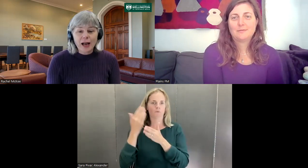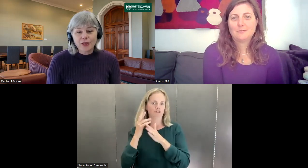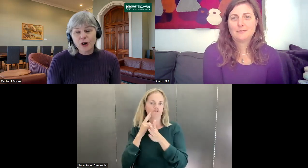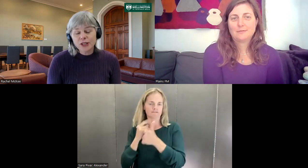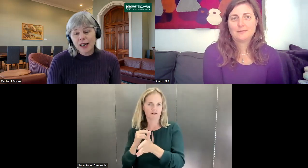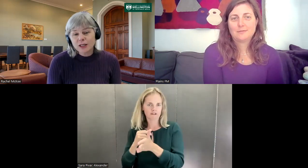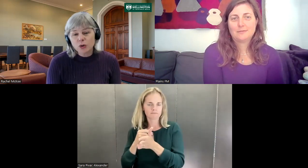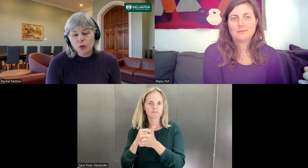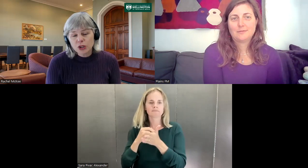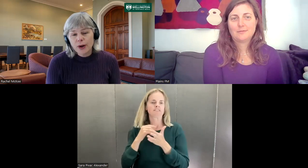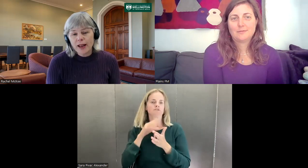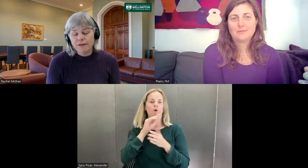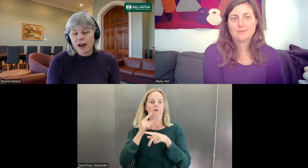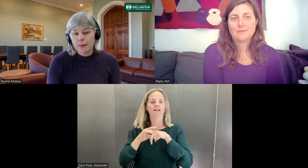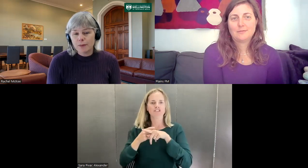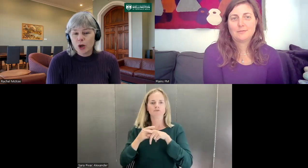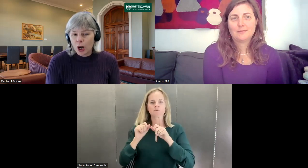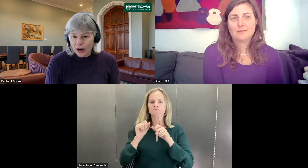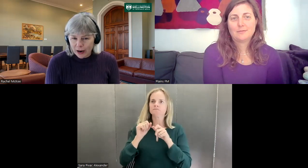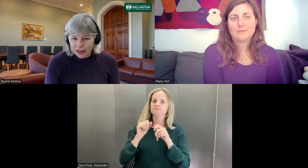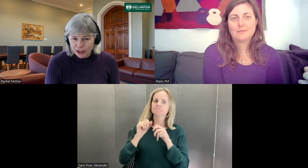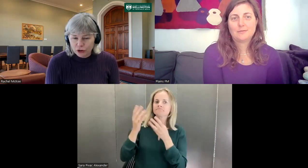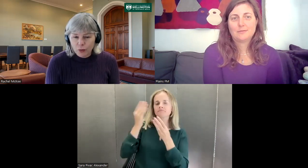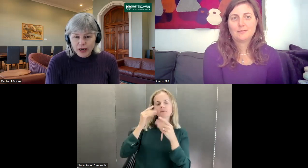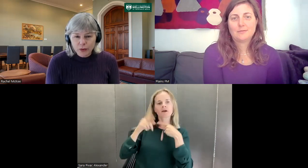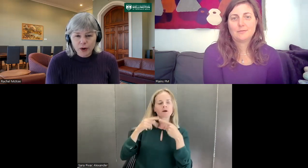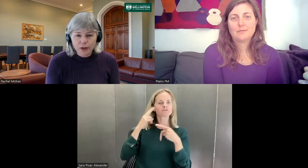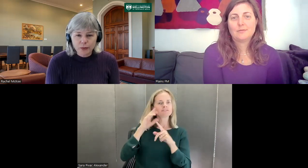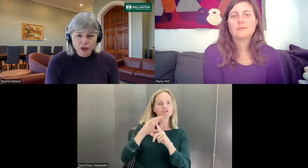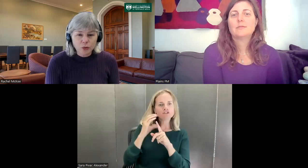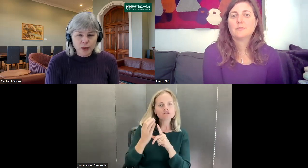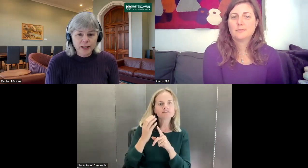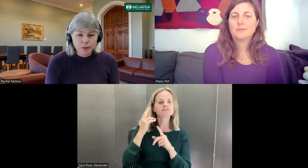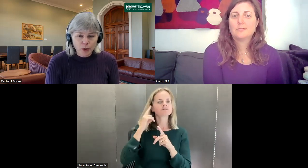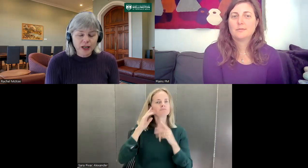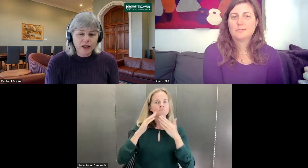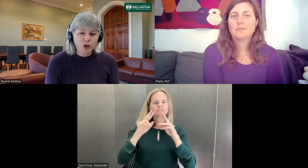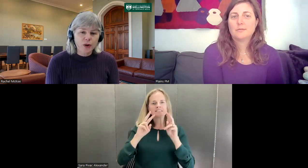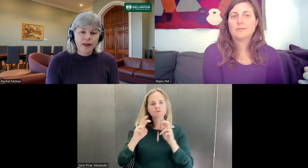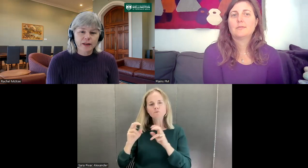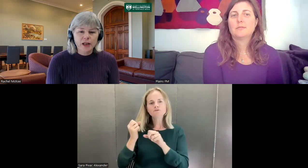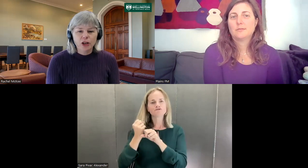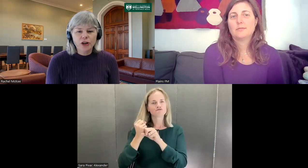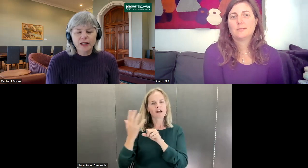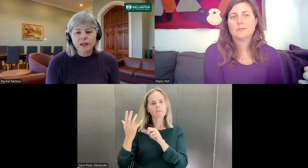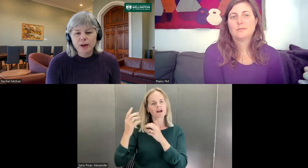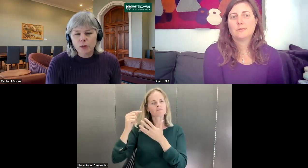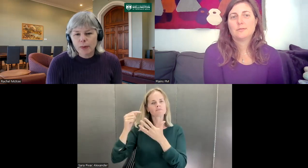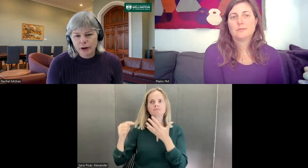Those classes also have a one hour lecture a week with Rachel in spoken English where they're learning a little bit more background